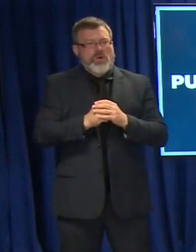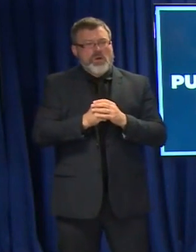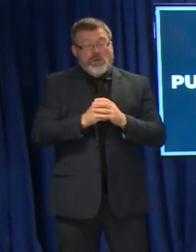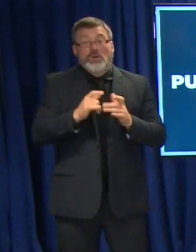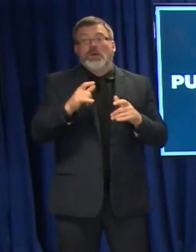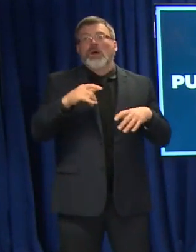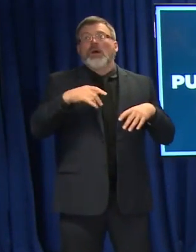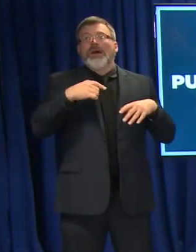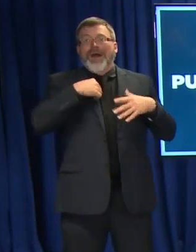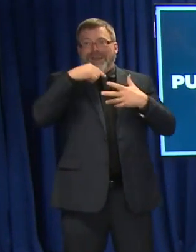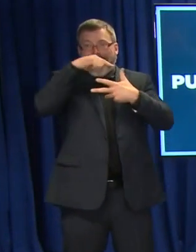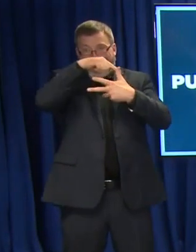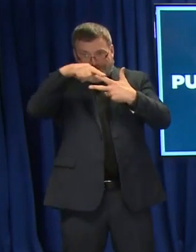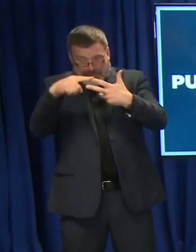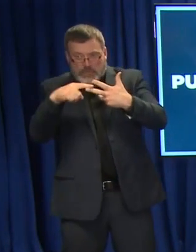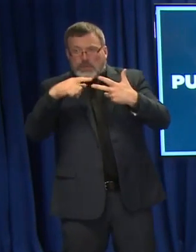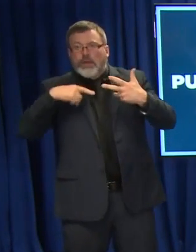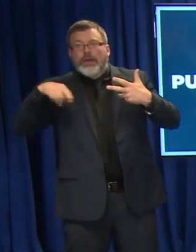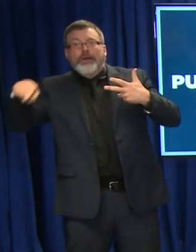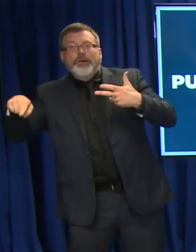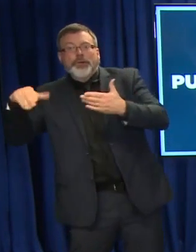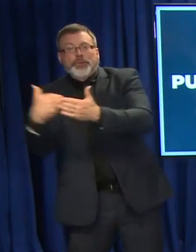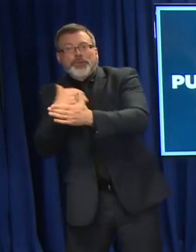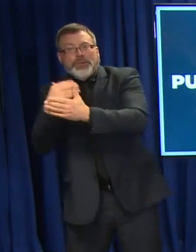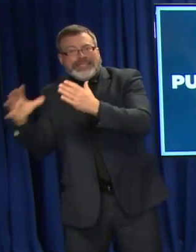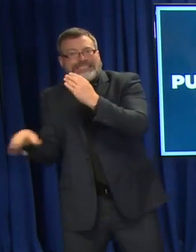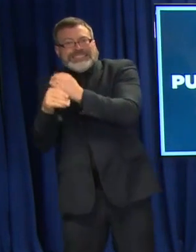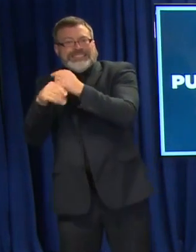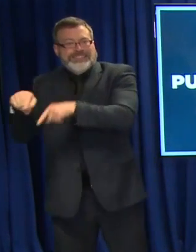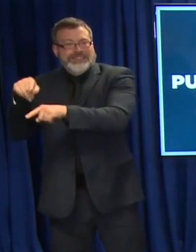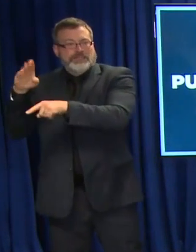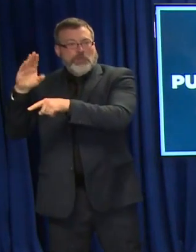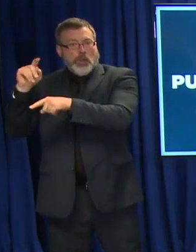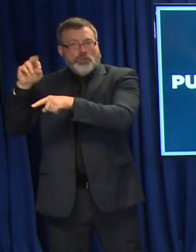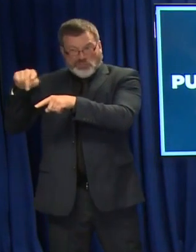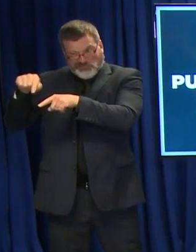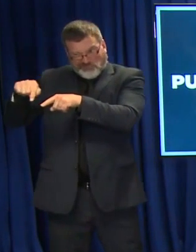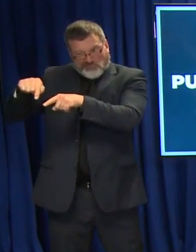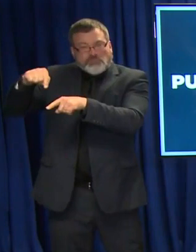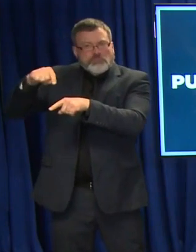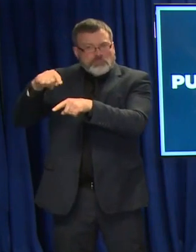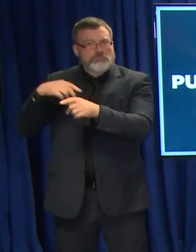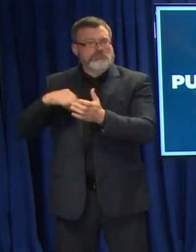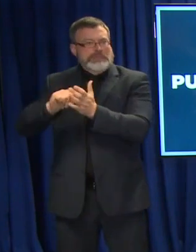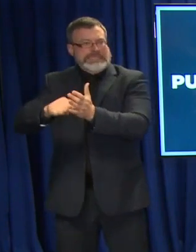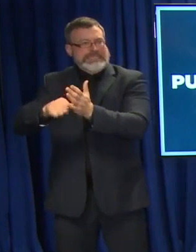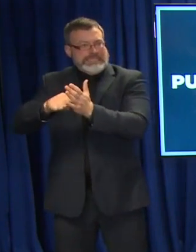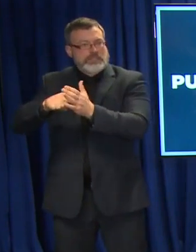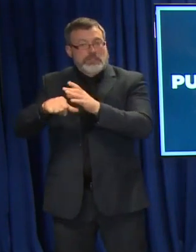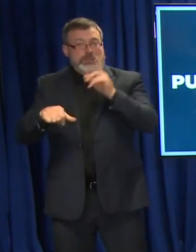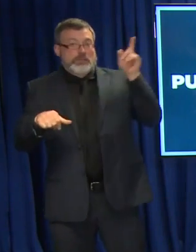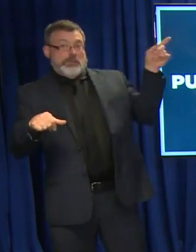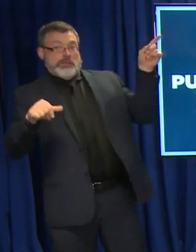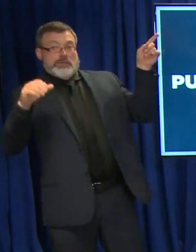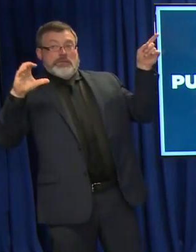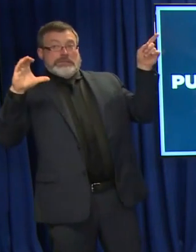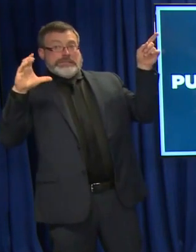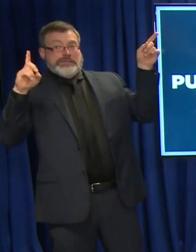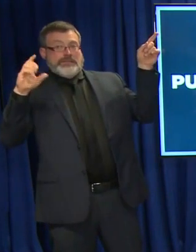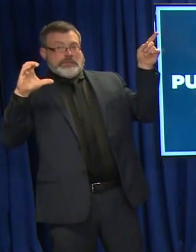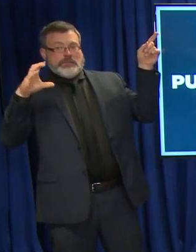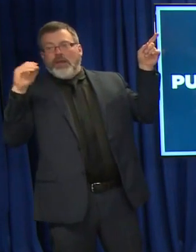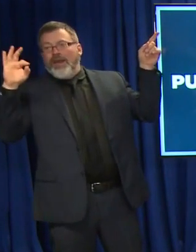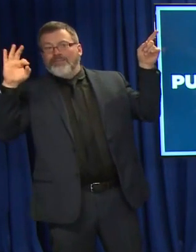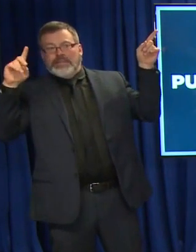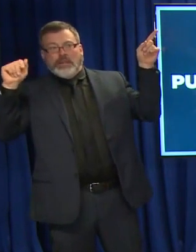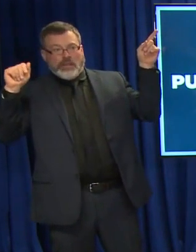administered within the state according to CDC data and this is coming from CDC's data not the New